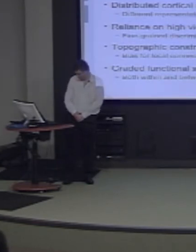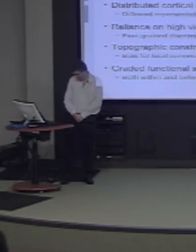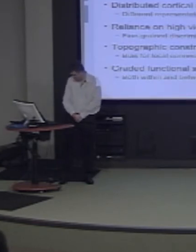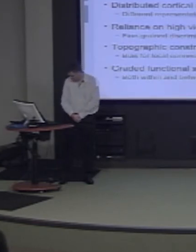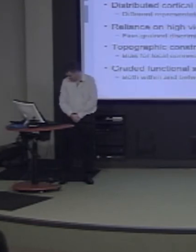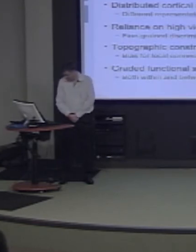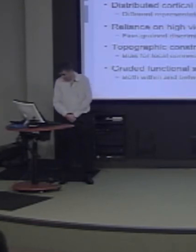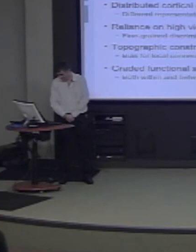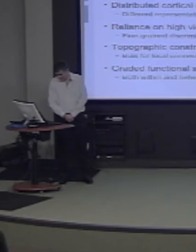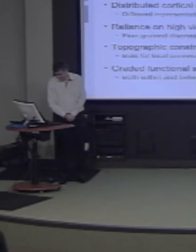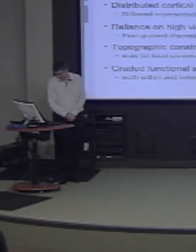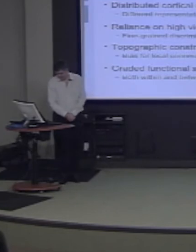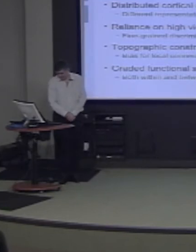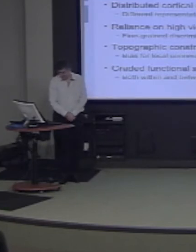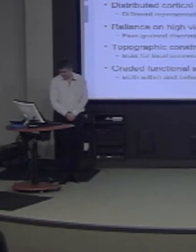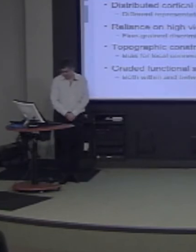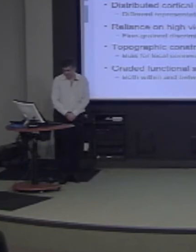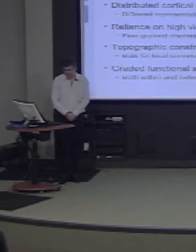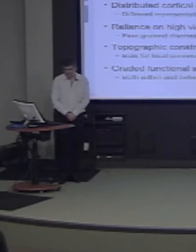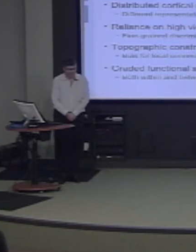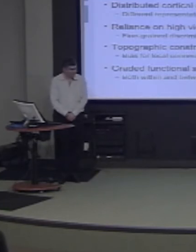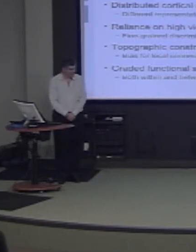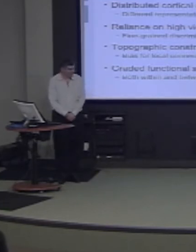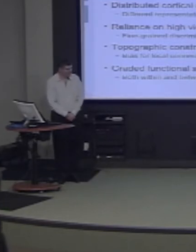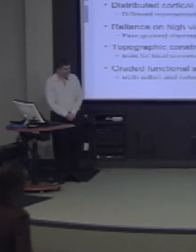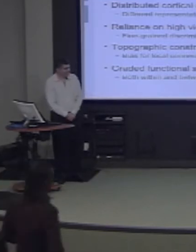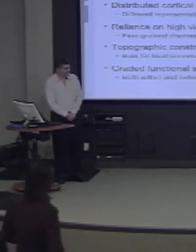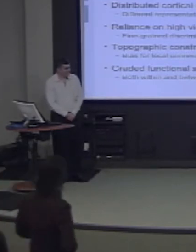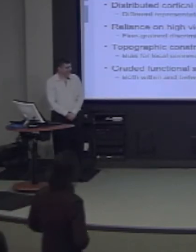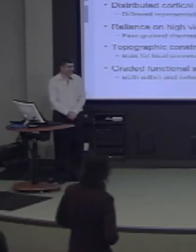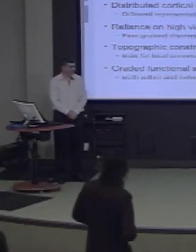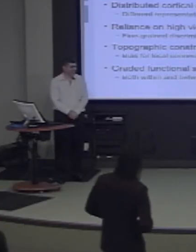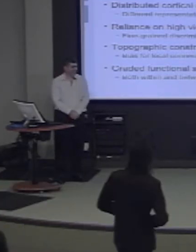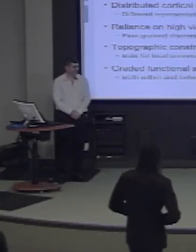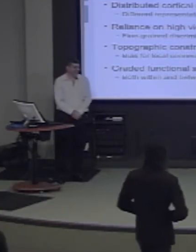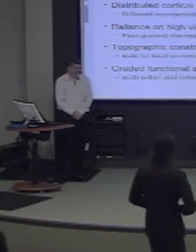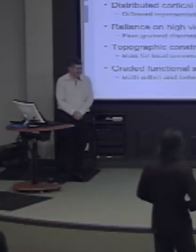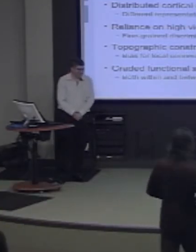There's two red pieces of tape here up on the stage to let you know where to stand.